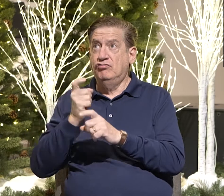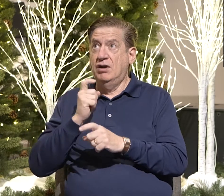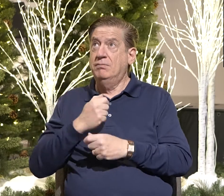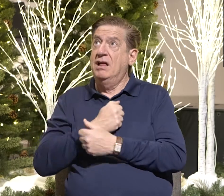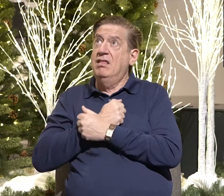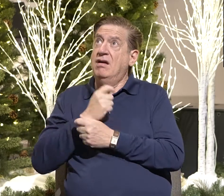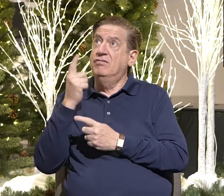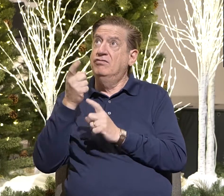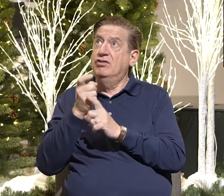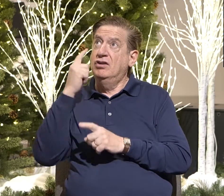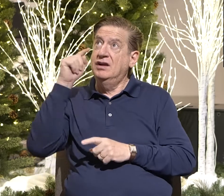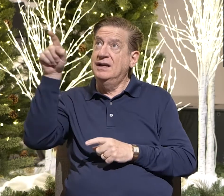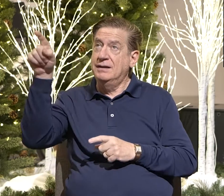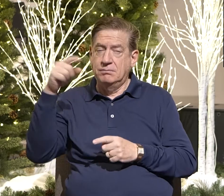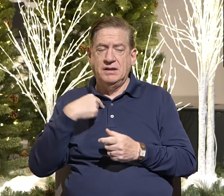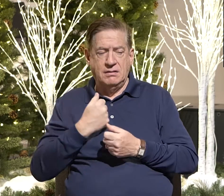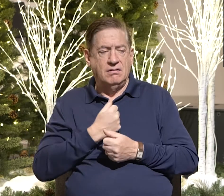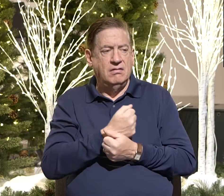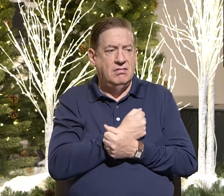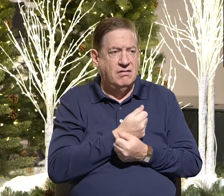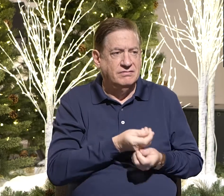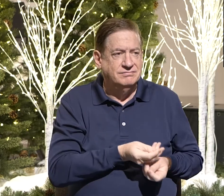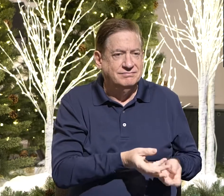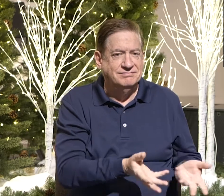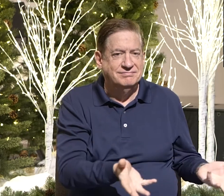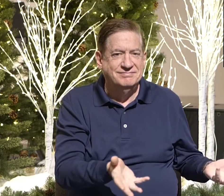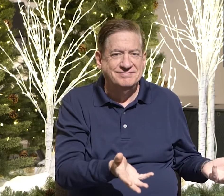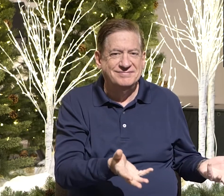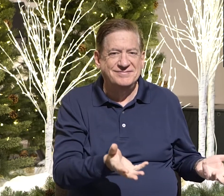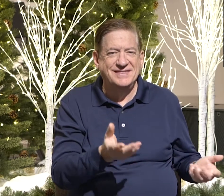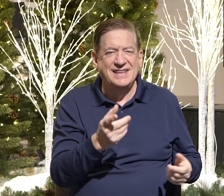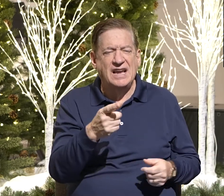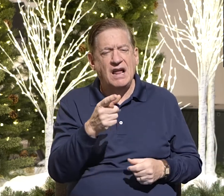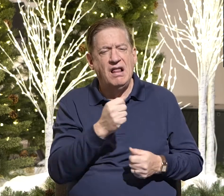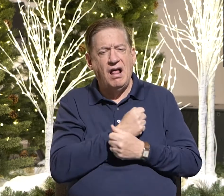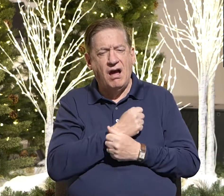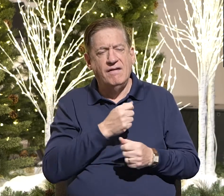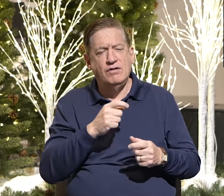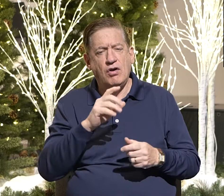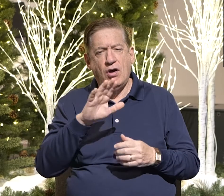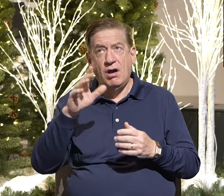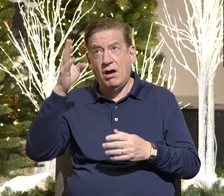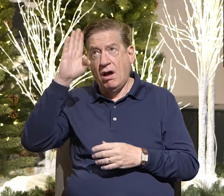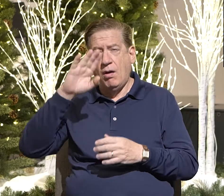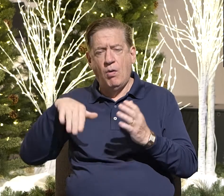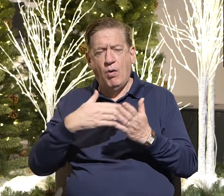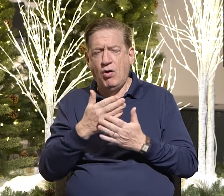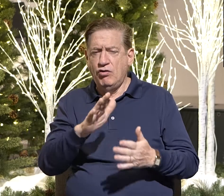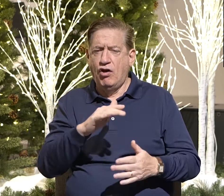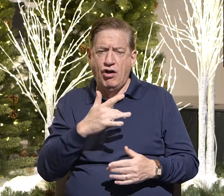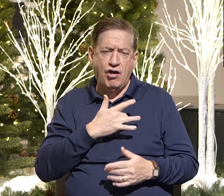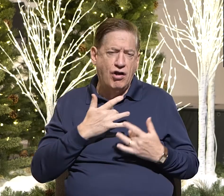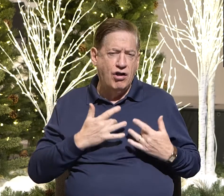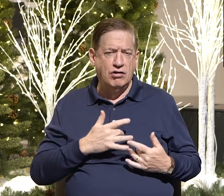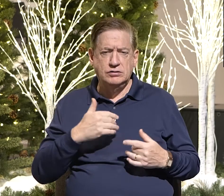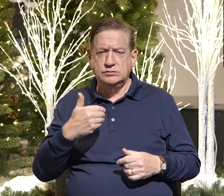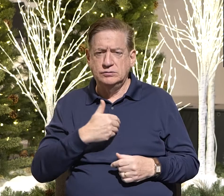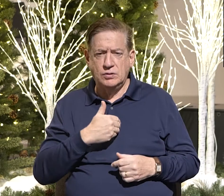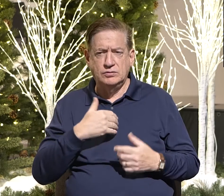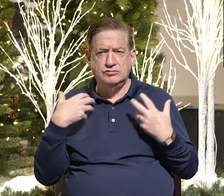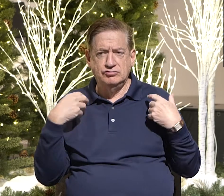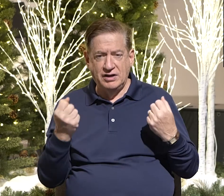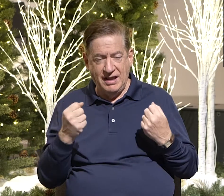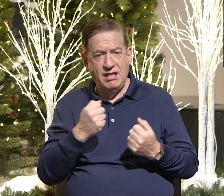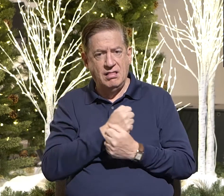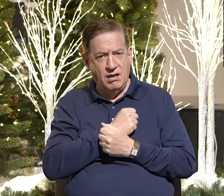Love the Lord God with all your heart, mind, soul, and strength and then love your neighbor as yourself. They